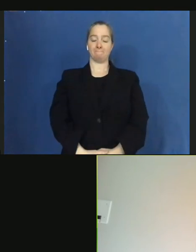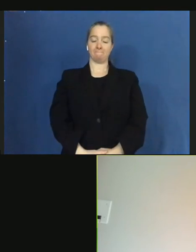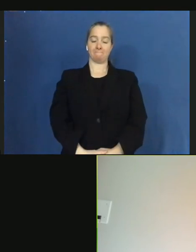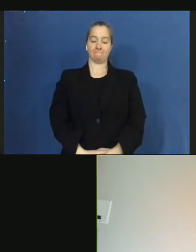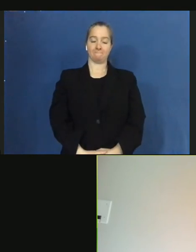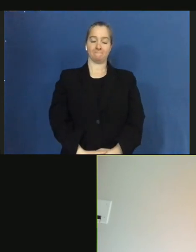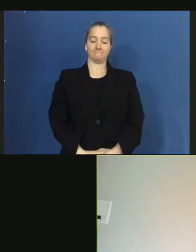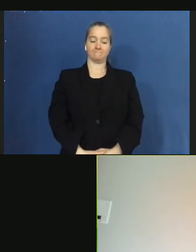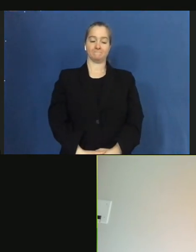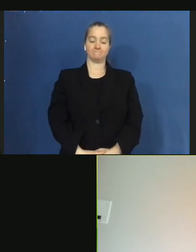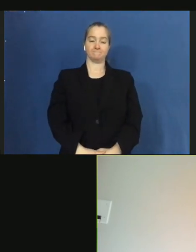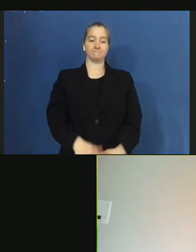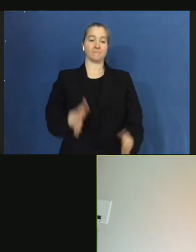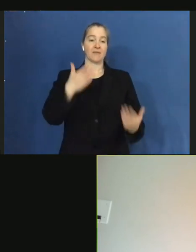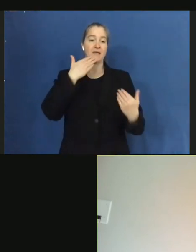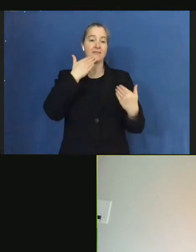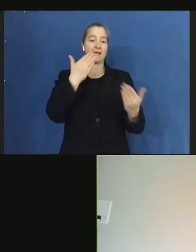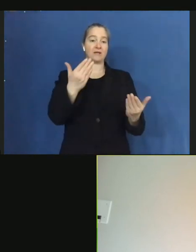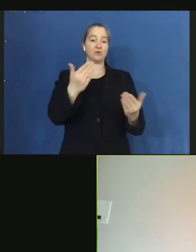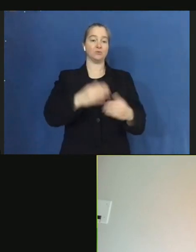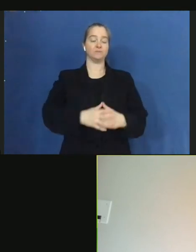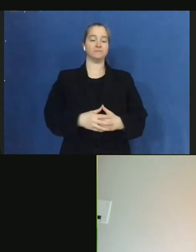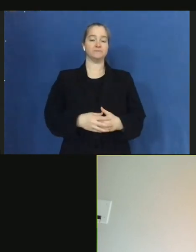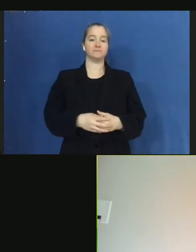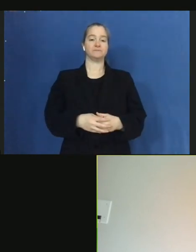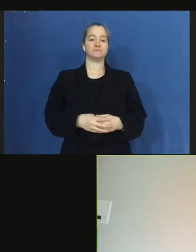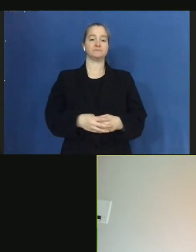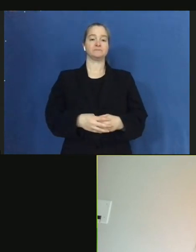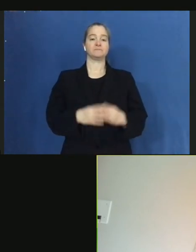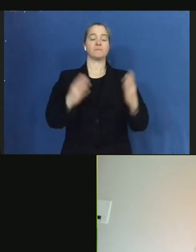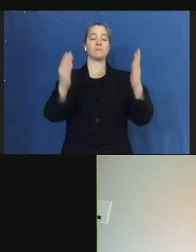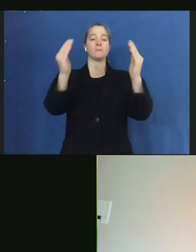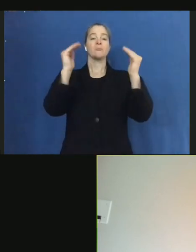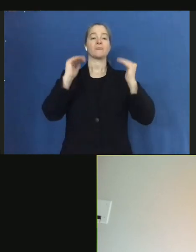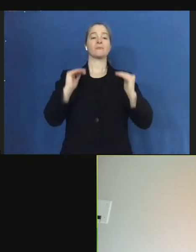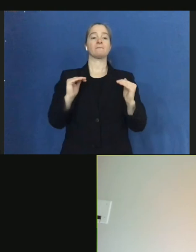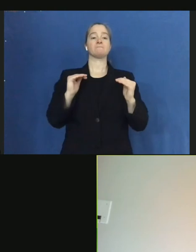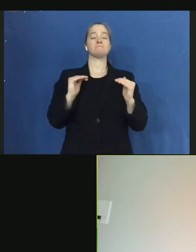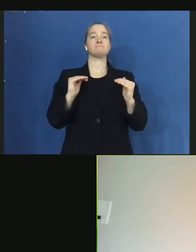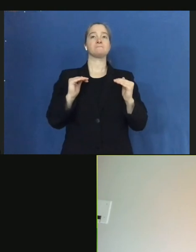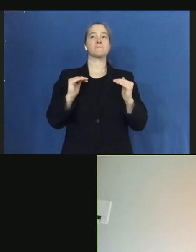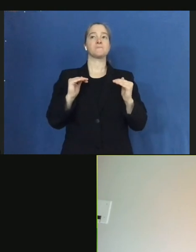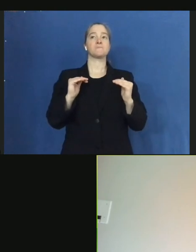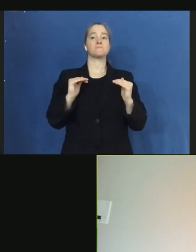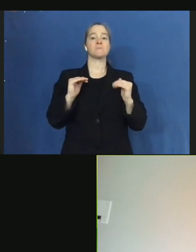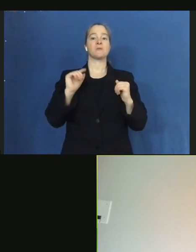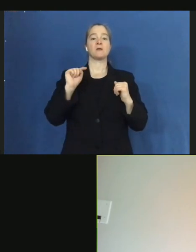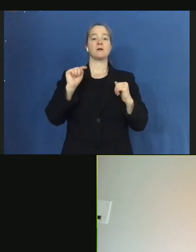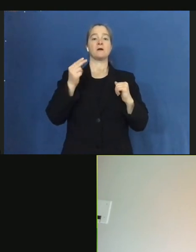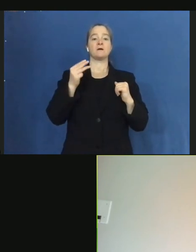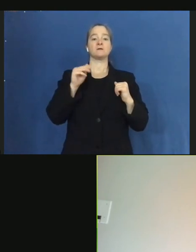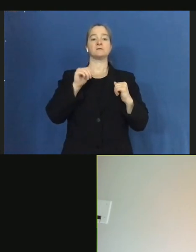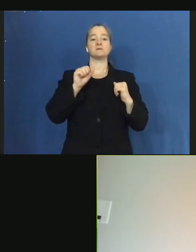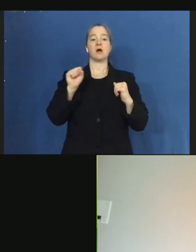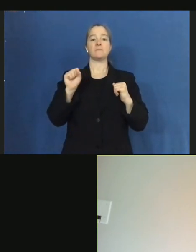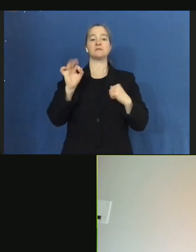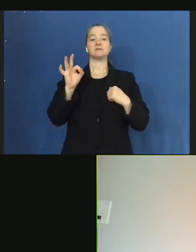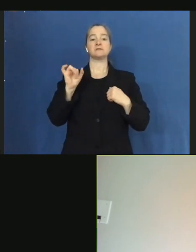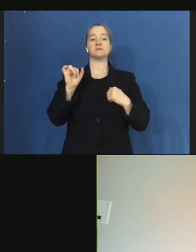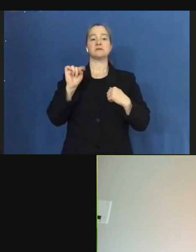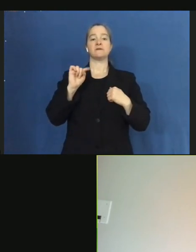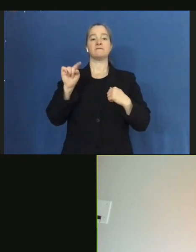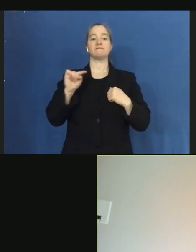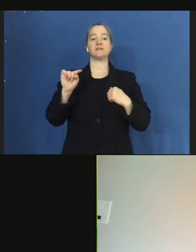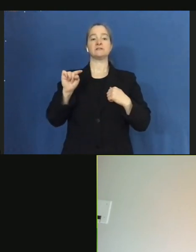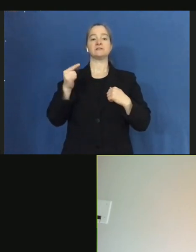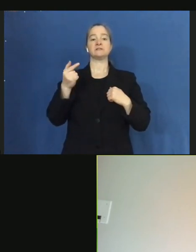Thank you. Next, we'll go to Thomas Fitzgerald from the Philadelphia